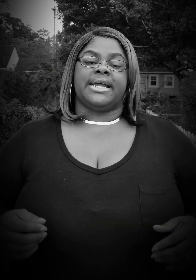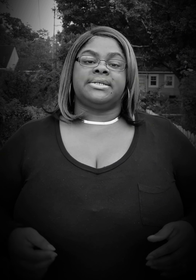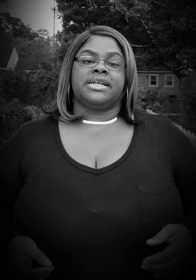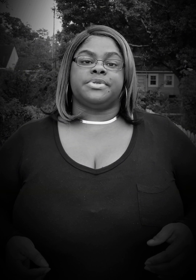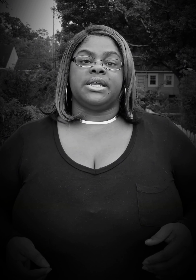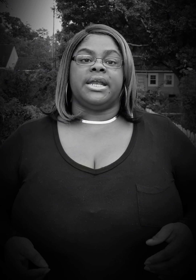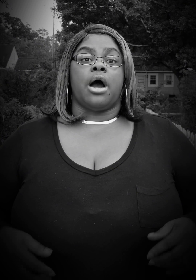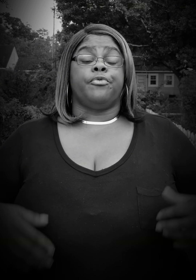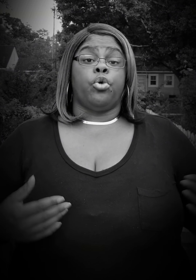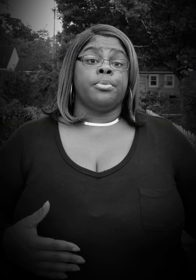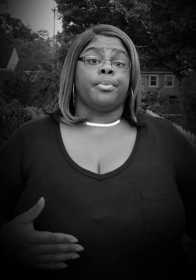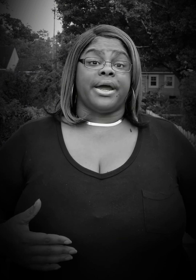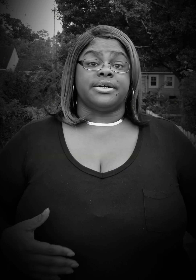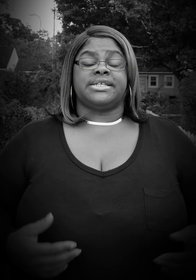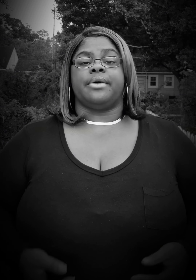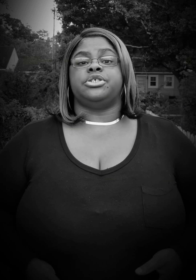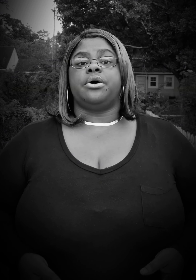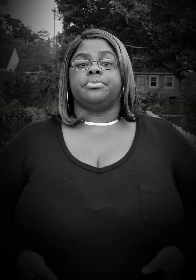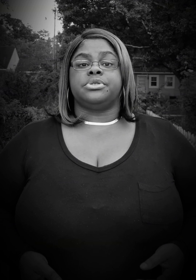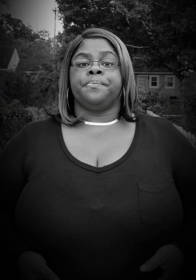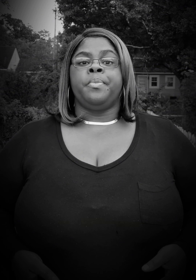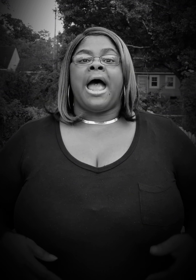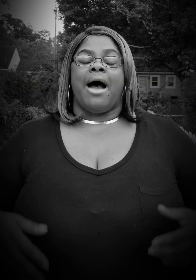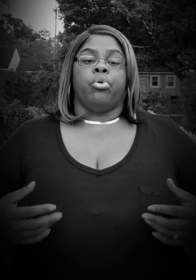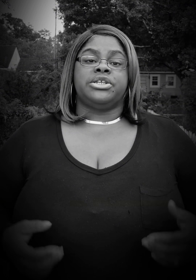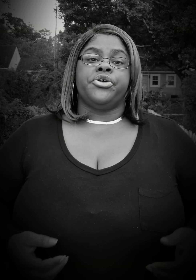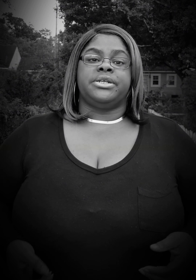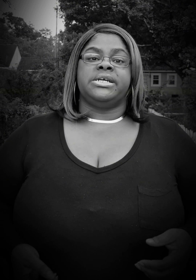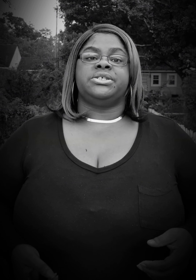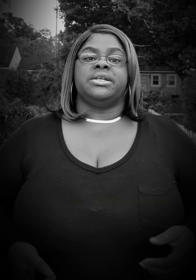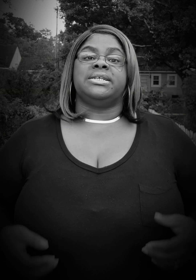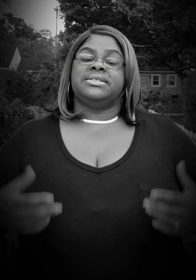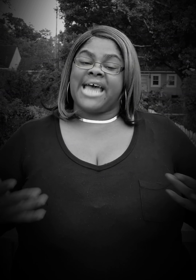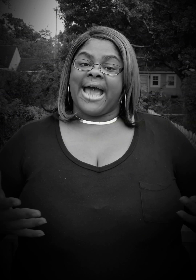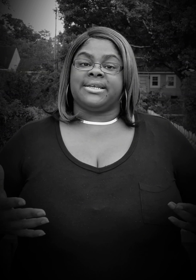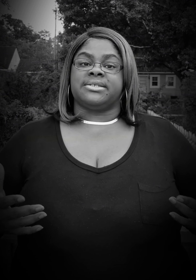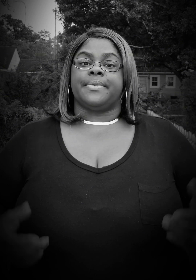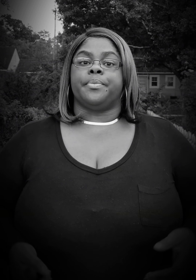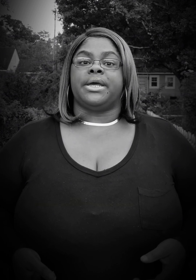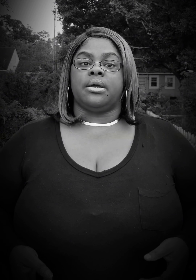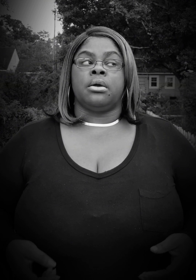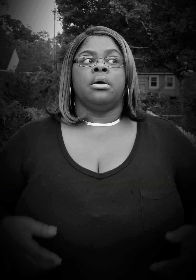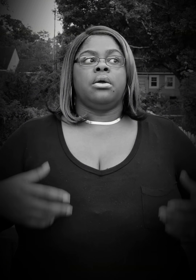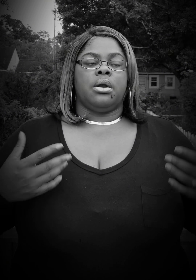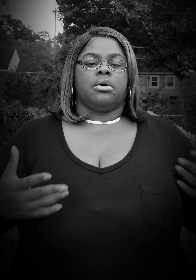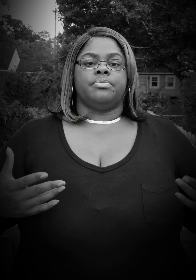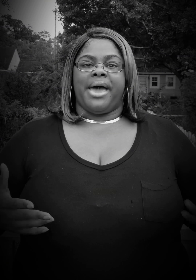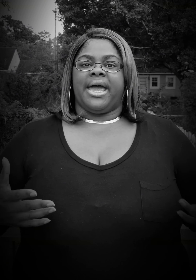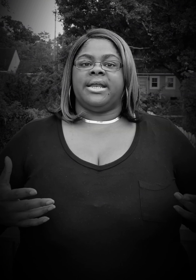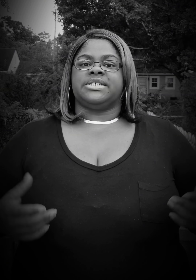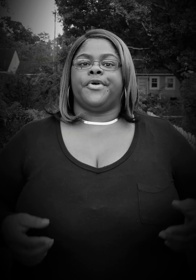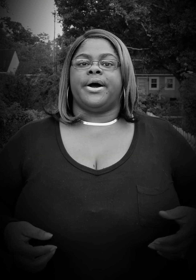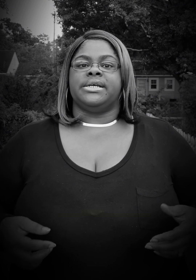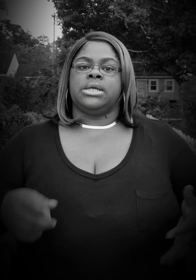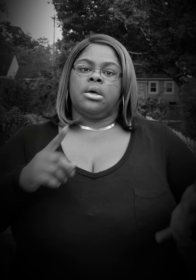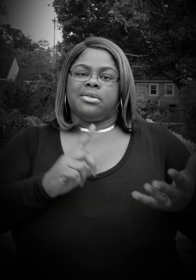Sandy Stimson, and our former mayor, Sam Jones. I brought to your attention the tactics that were being made as far as the